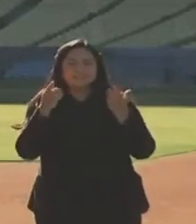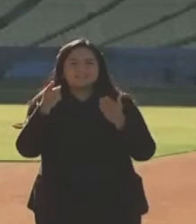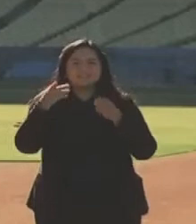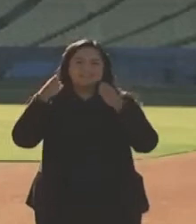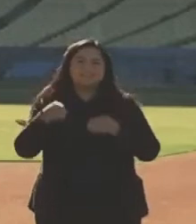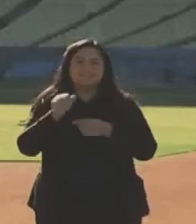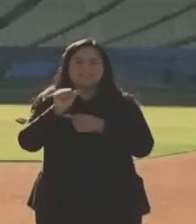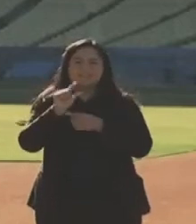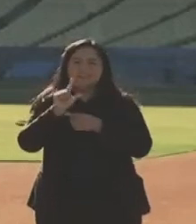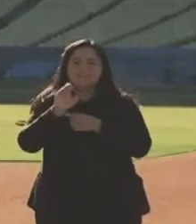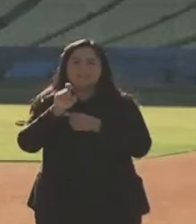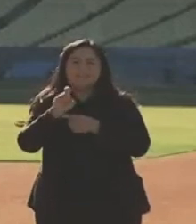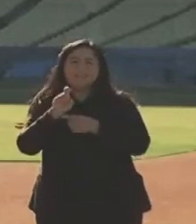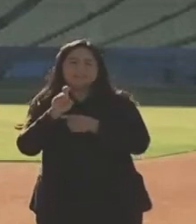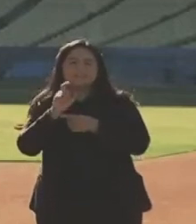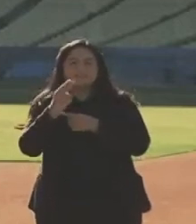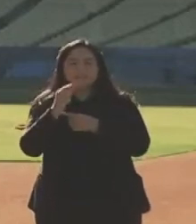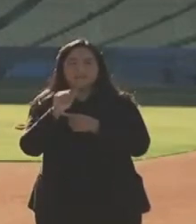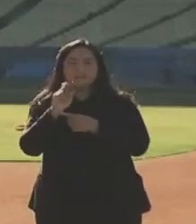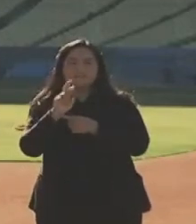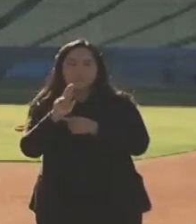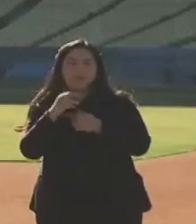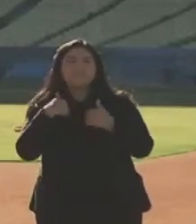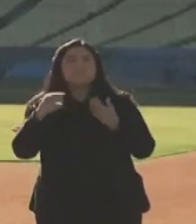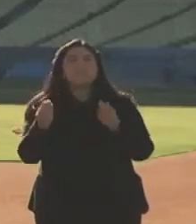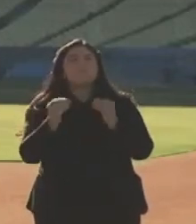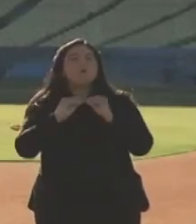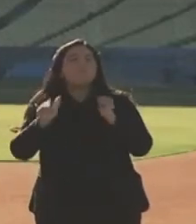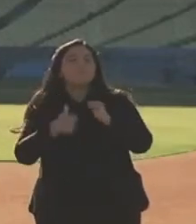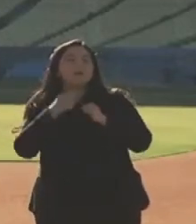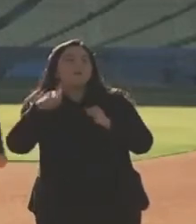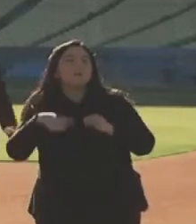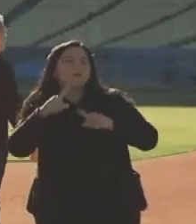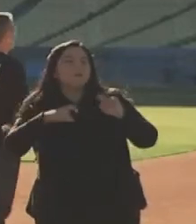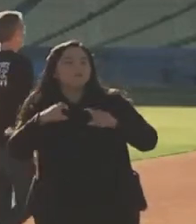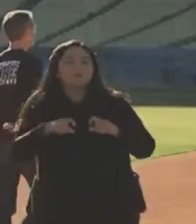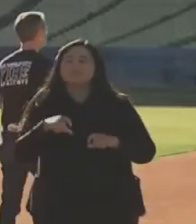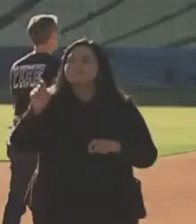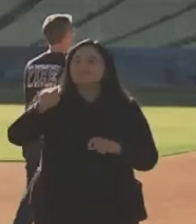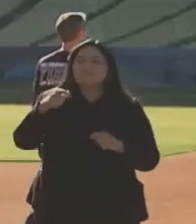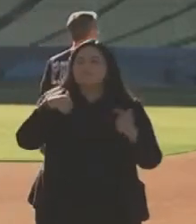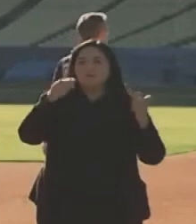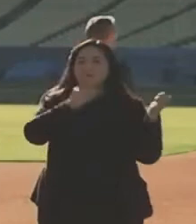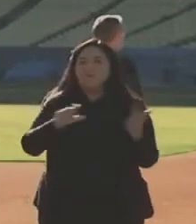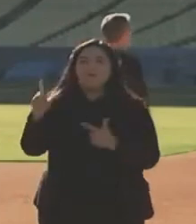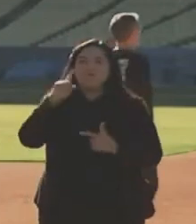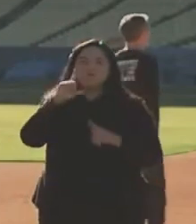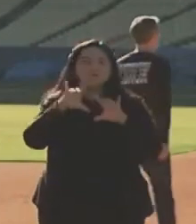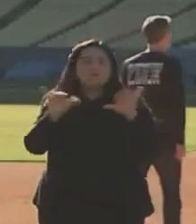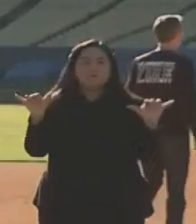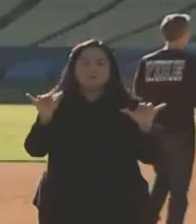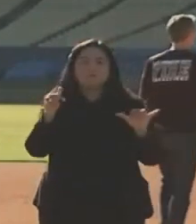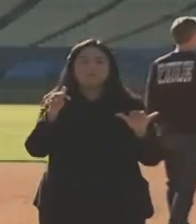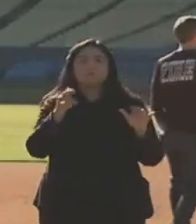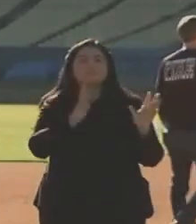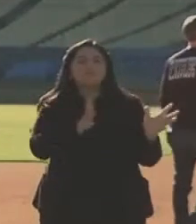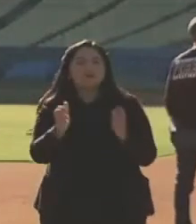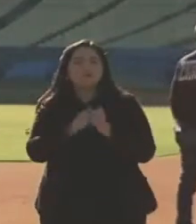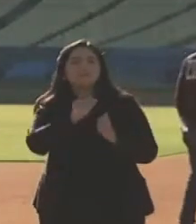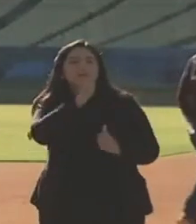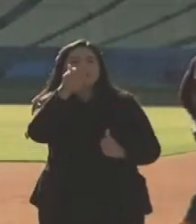I have some more follow-up, but we can start there. Yeah, I know. We all heard about it at the same time. was talking to some of my fellow governors. We've put out